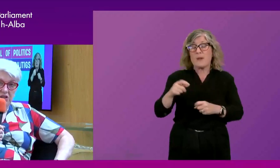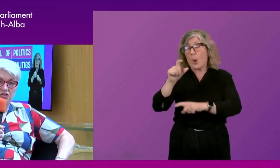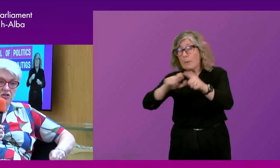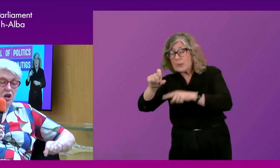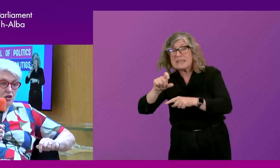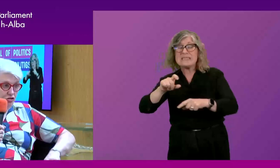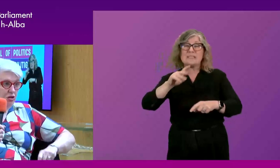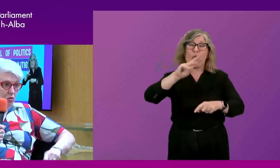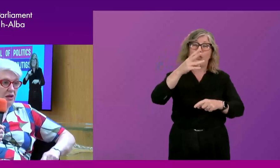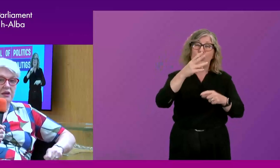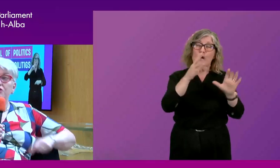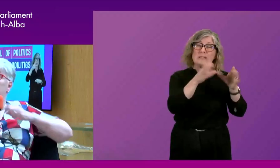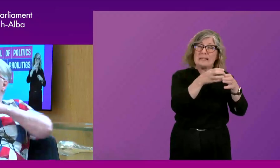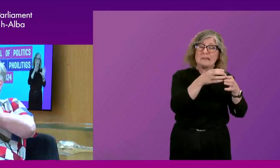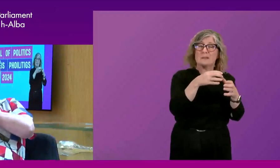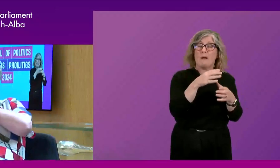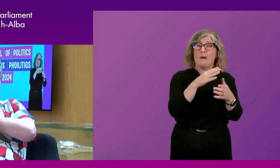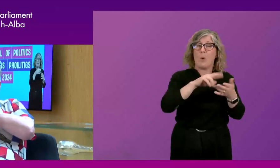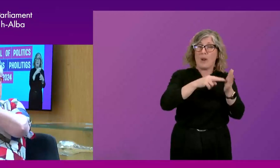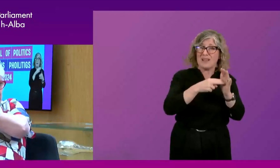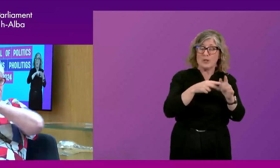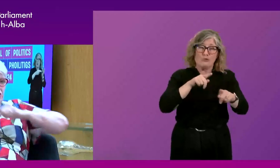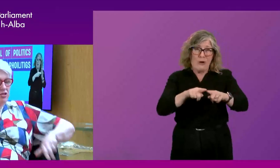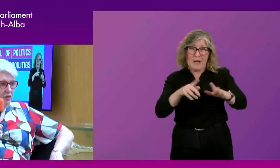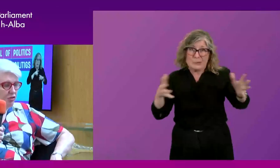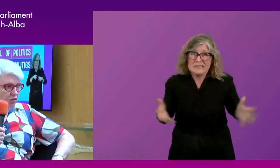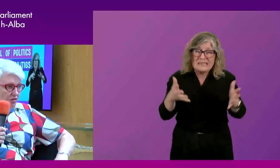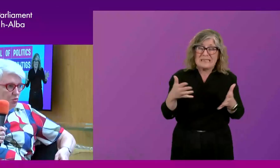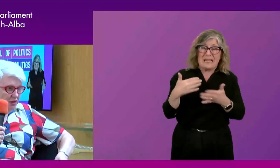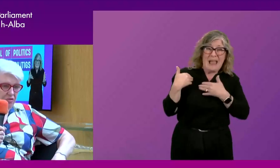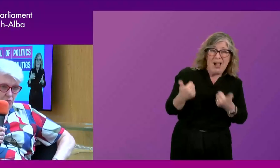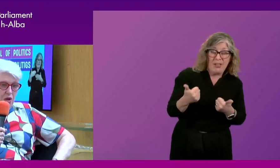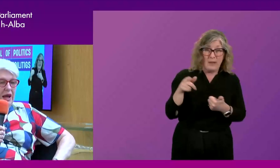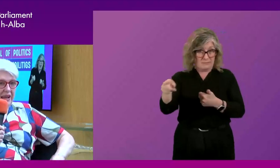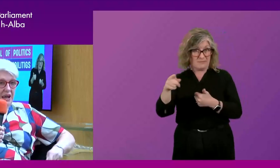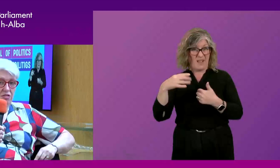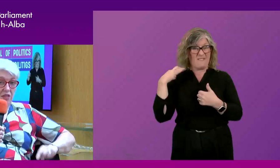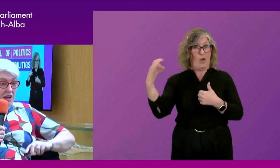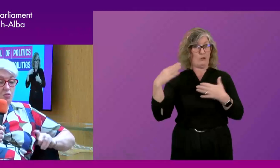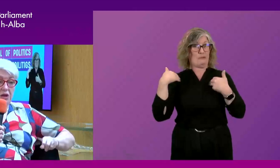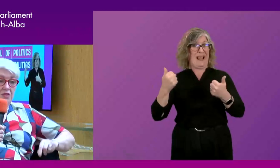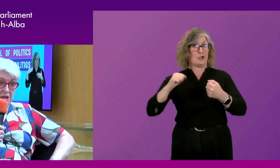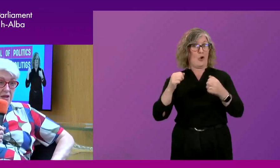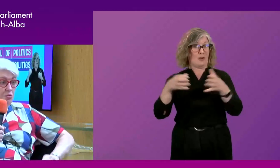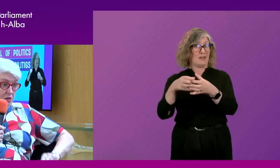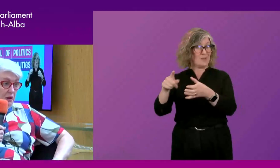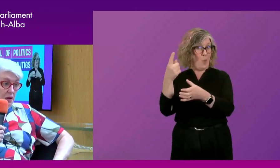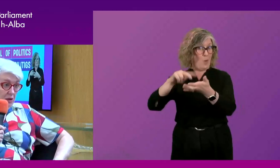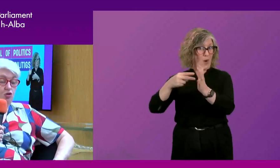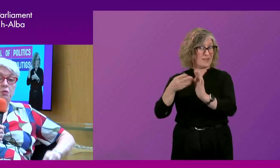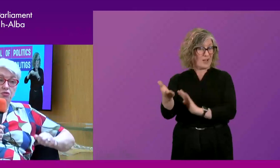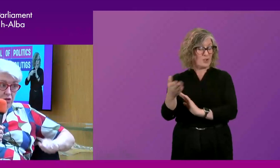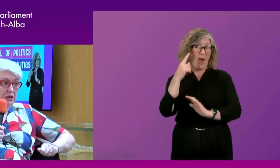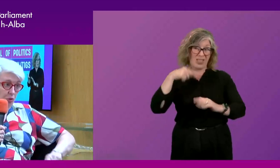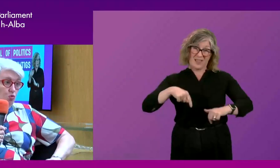organisations doing work around health creation, and Voluntary Health Scotland is one of them. And I think that's one of the areas where the